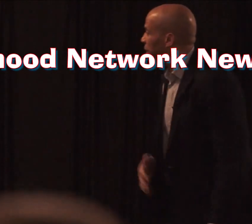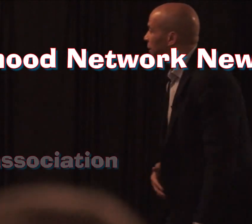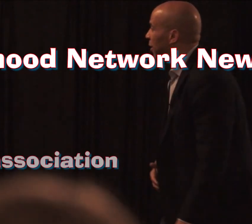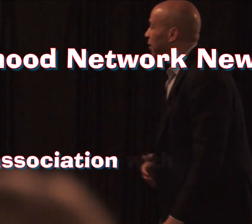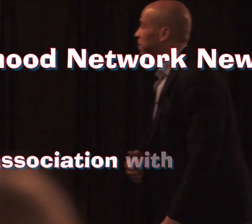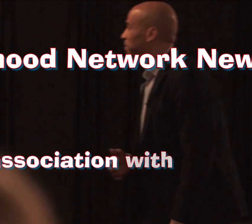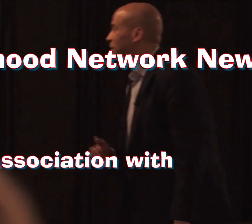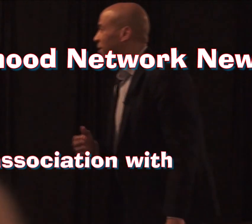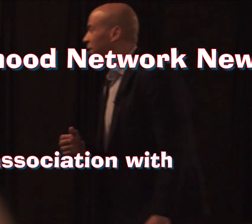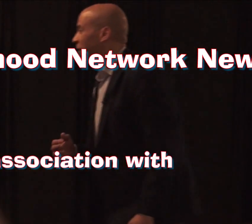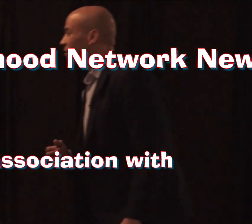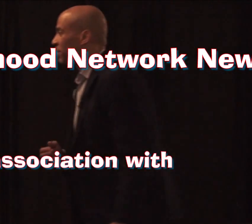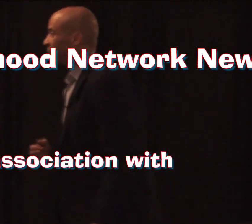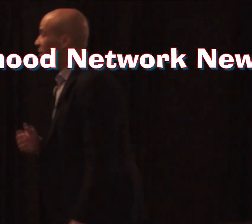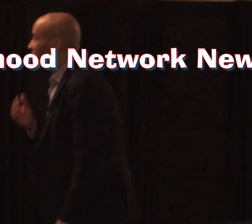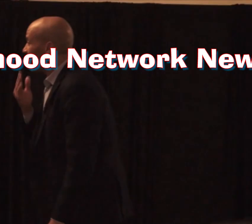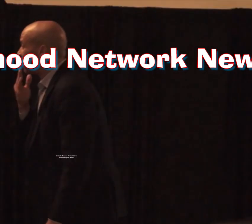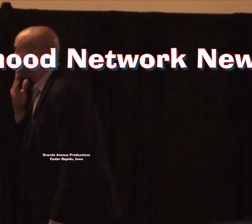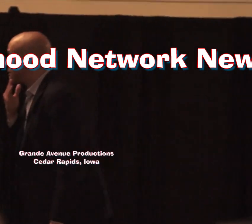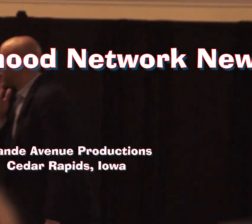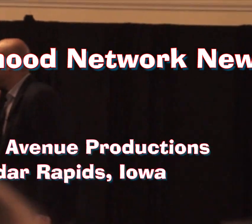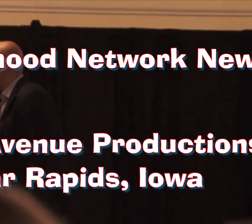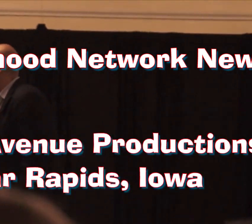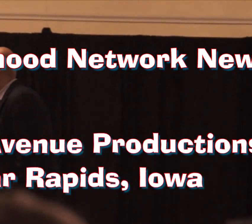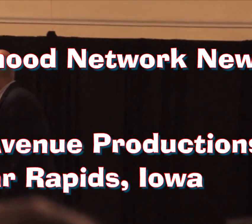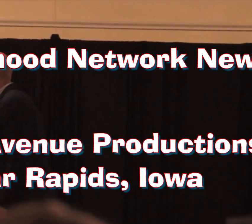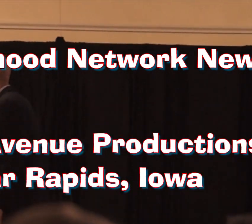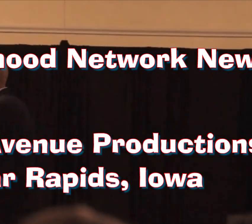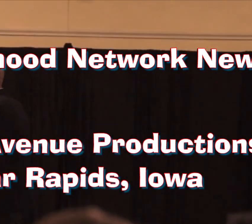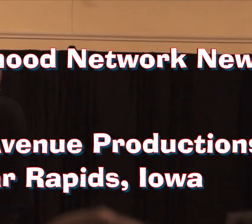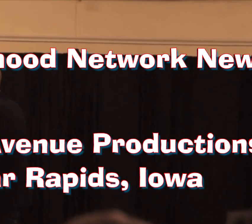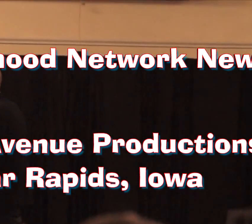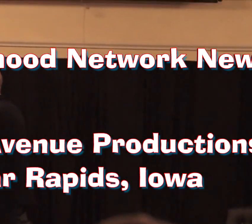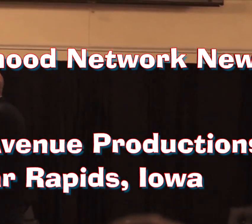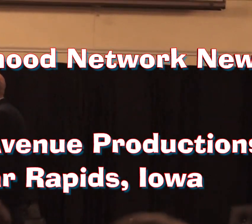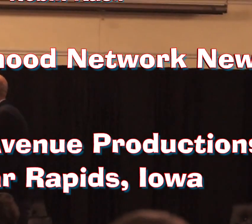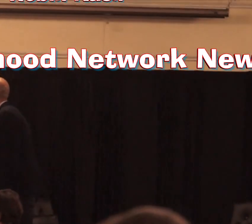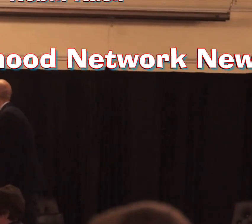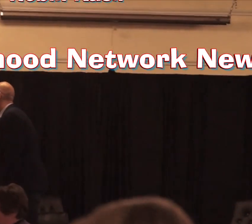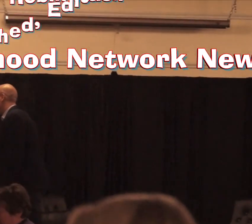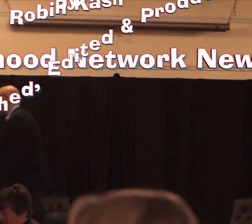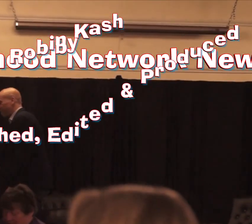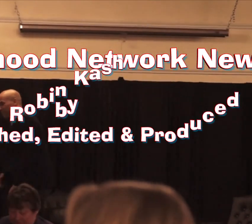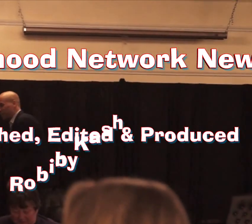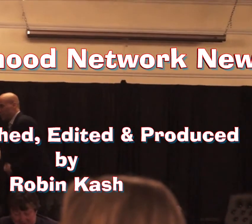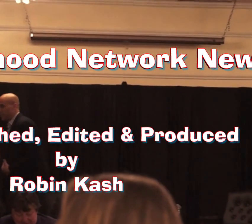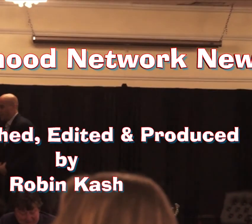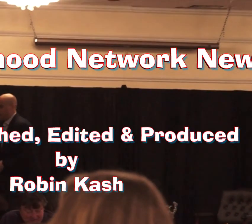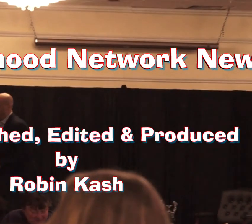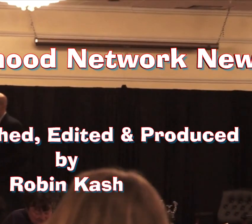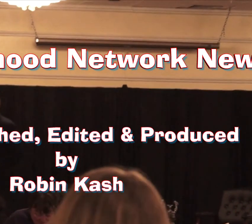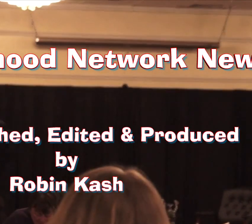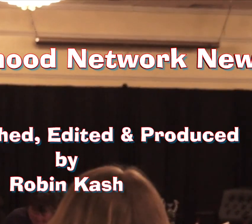a five minute, hard five minutes. So if you'd like to meet and mingle, over here.